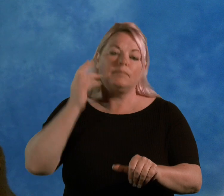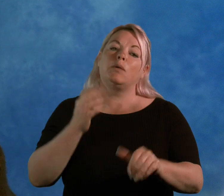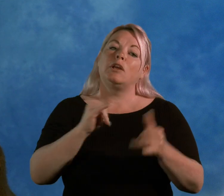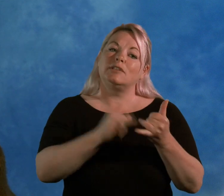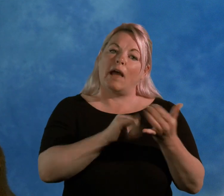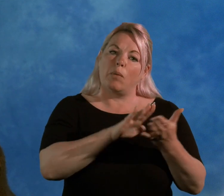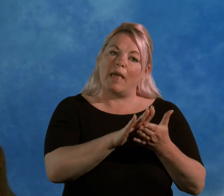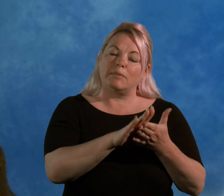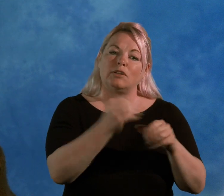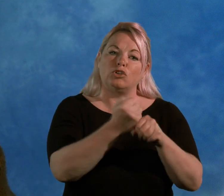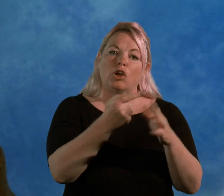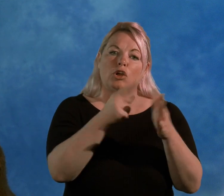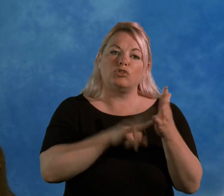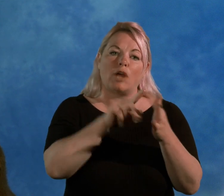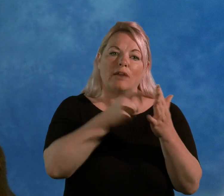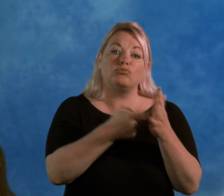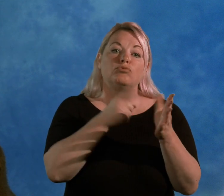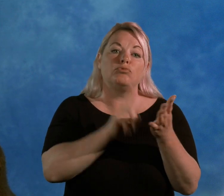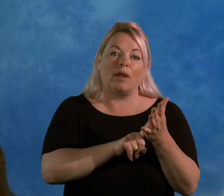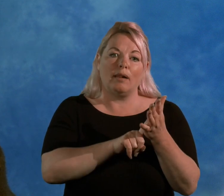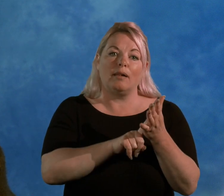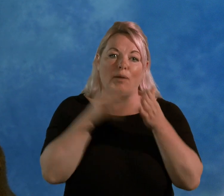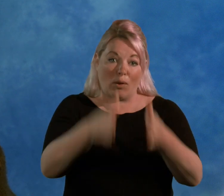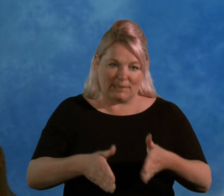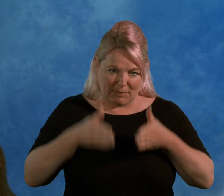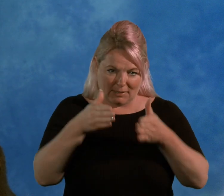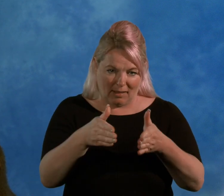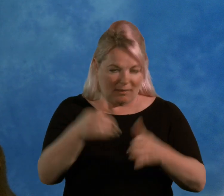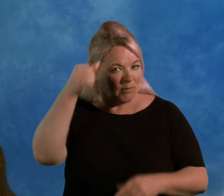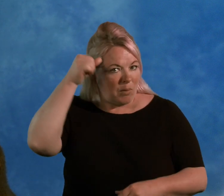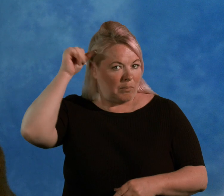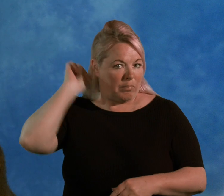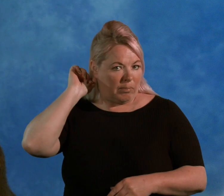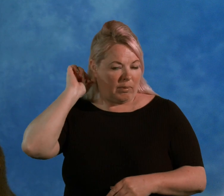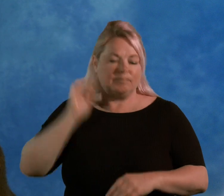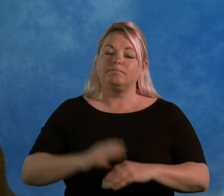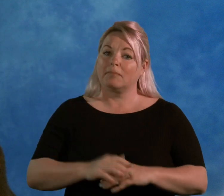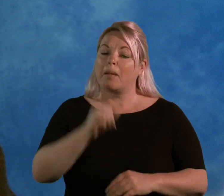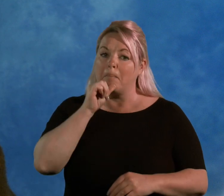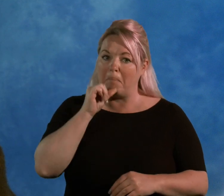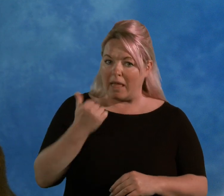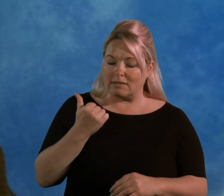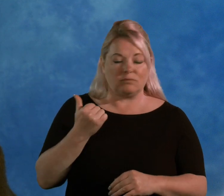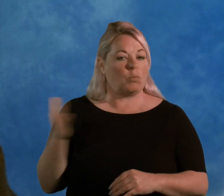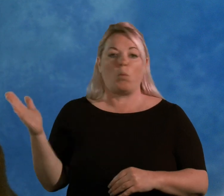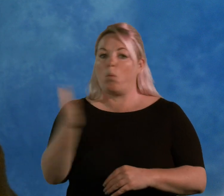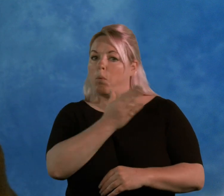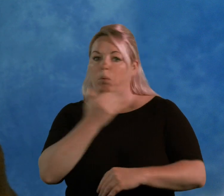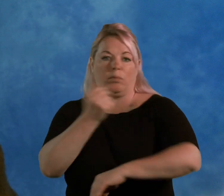general for an op to have one fitted. All very pleasant and everybody on the way was very kind, very nice.